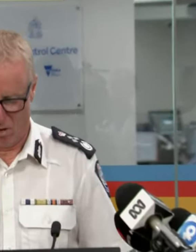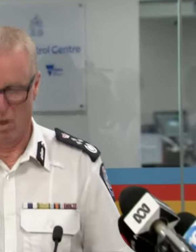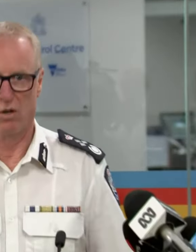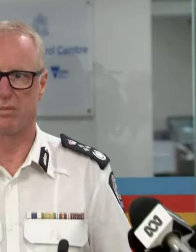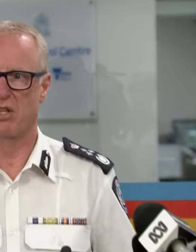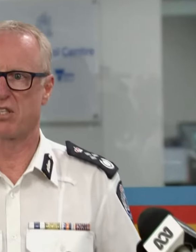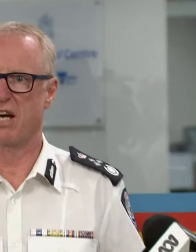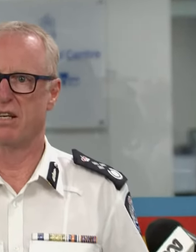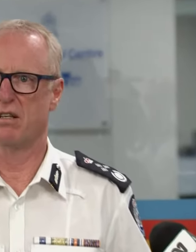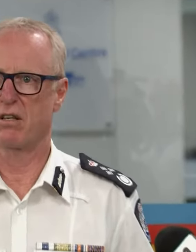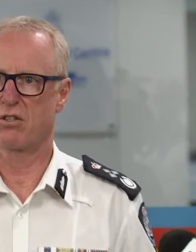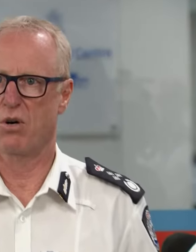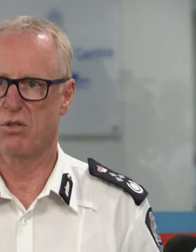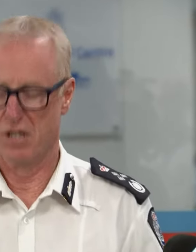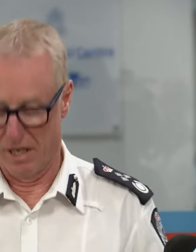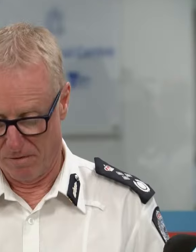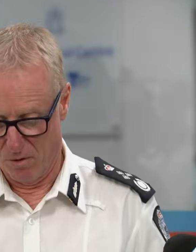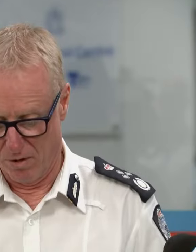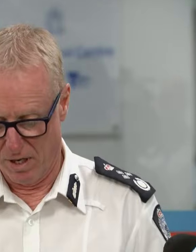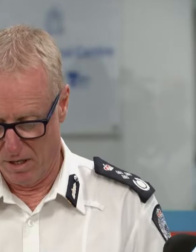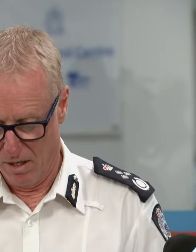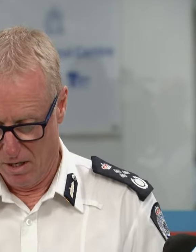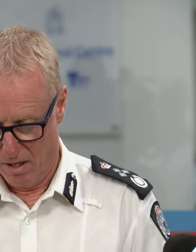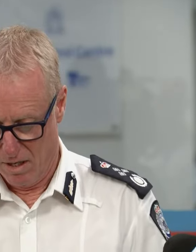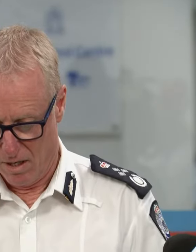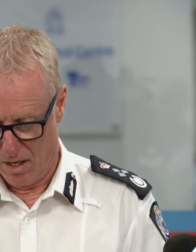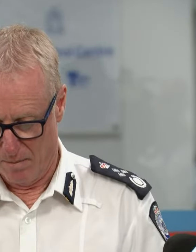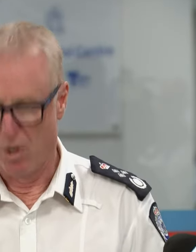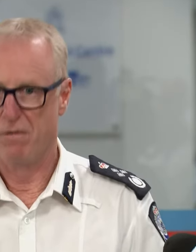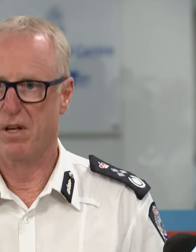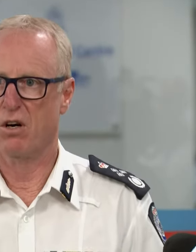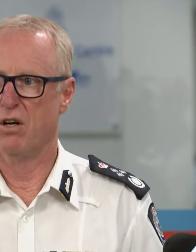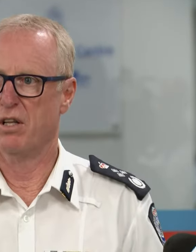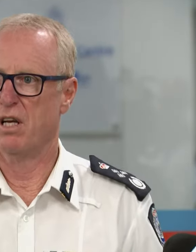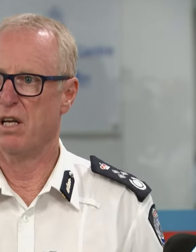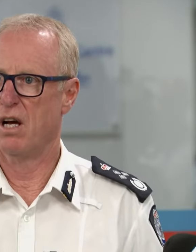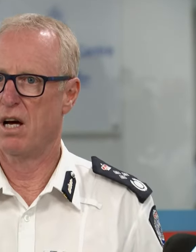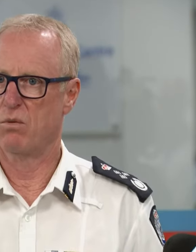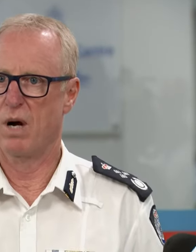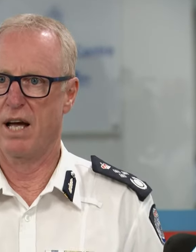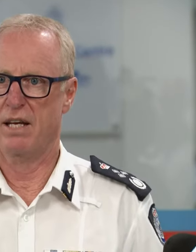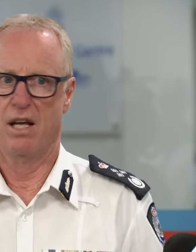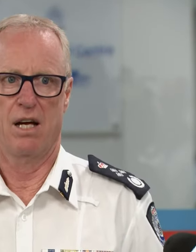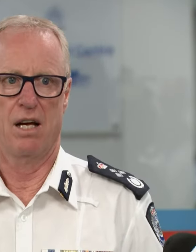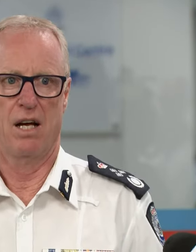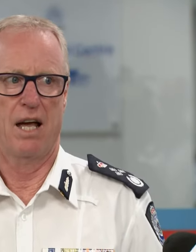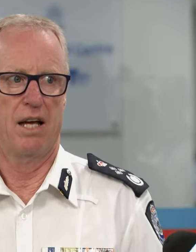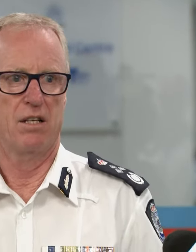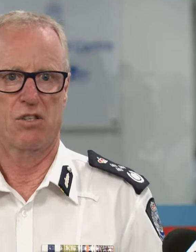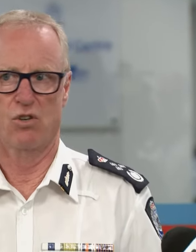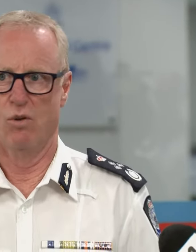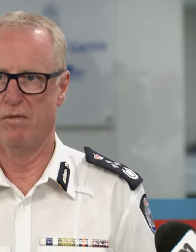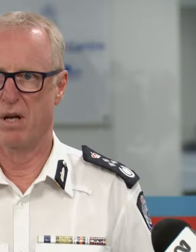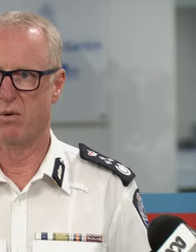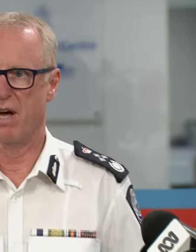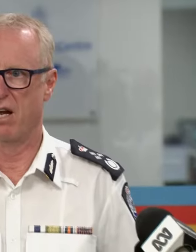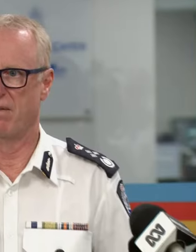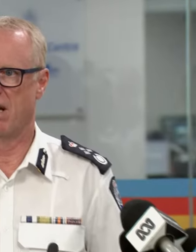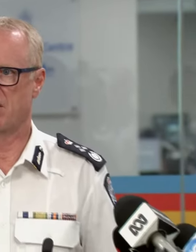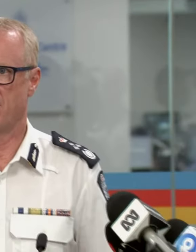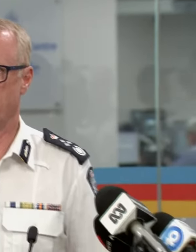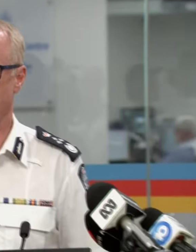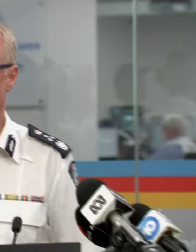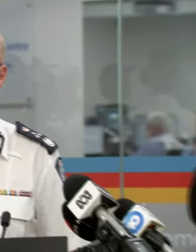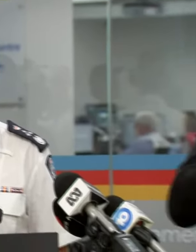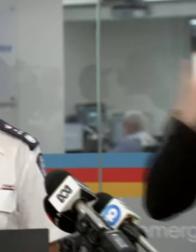Right welcome to the State Control Centre for the briefing on the rain and storm event we've